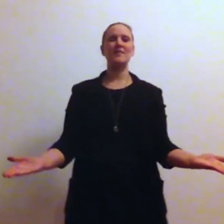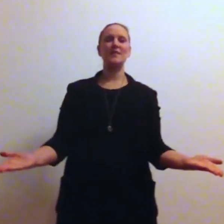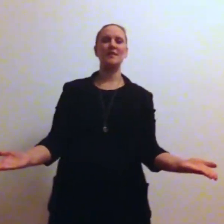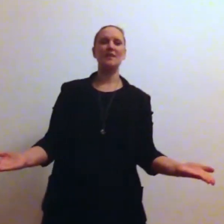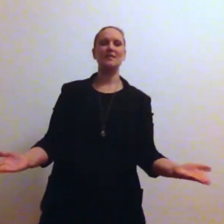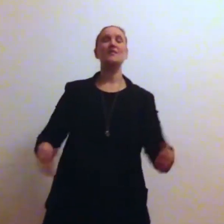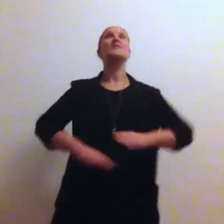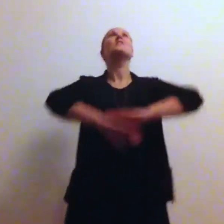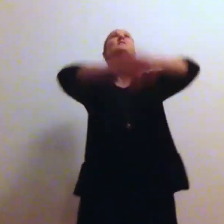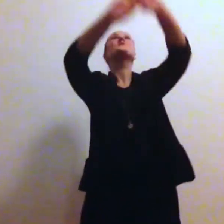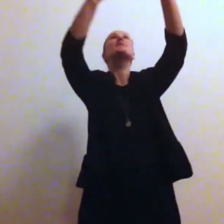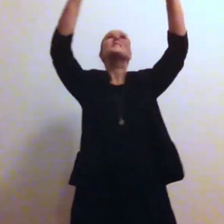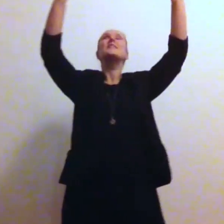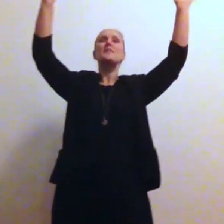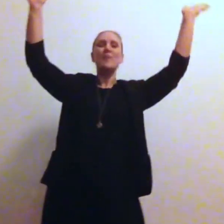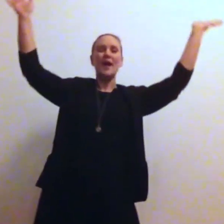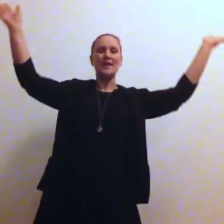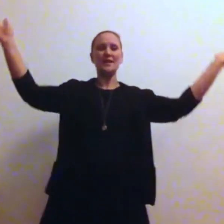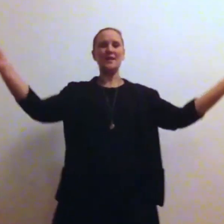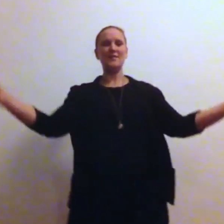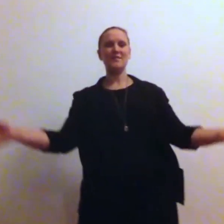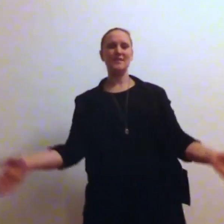in London is really magnificent.